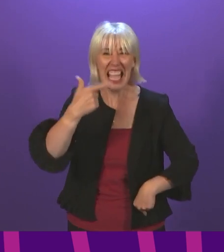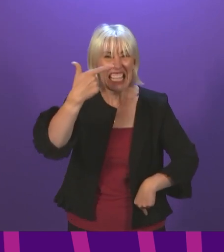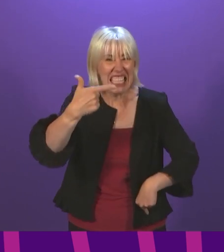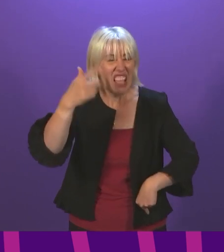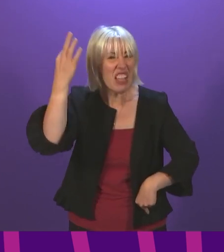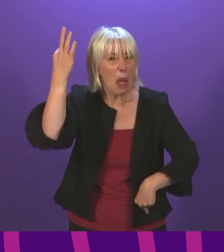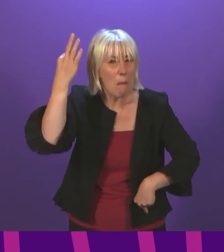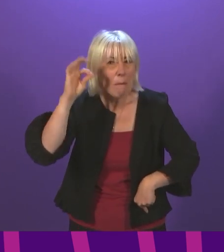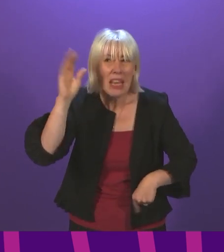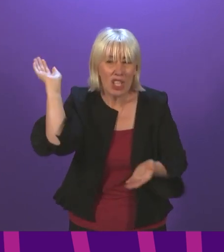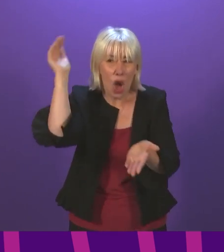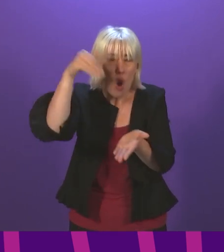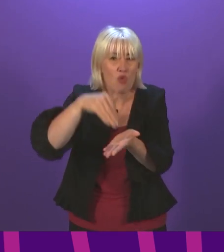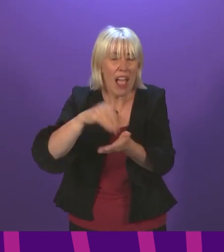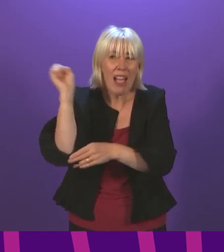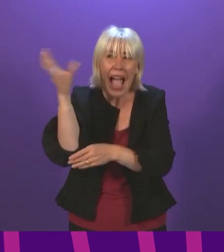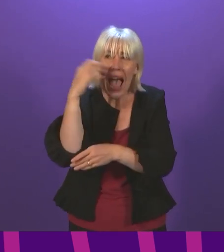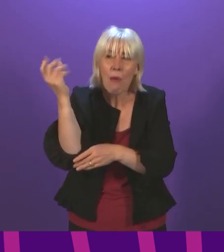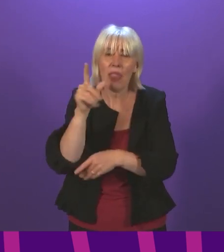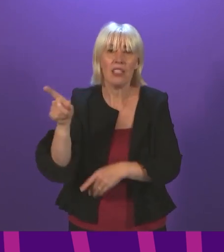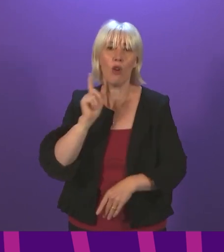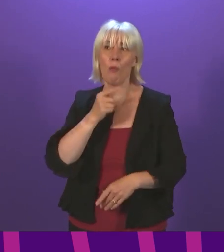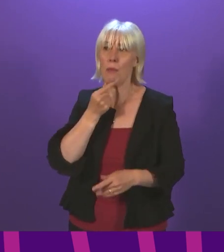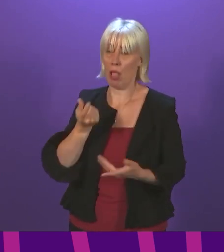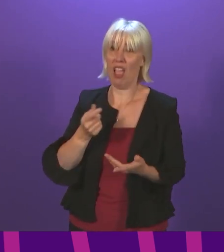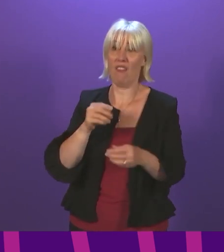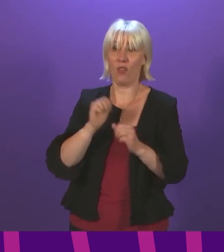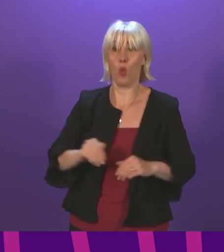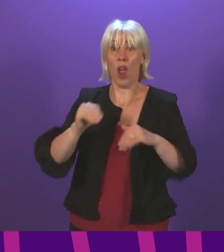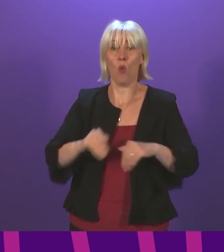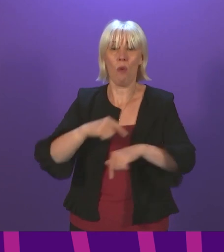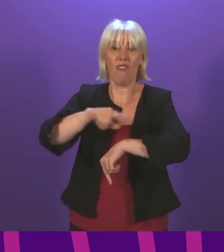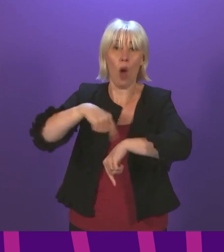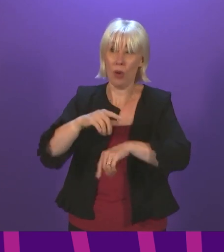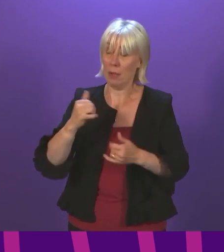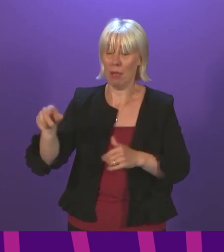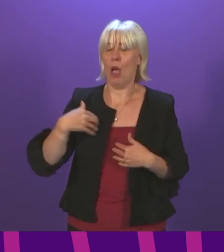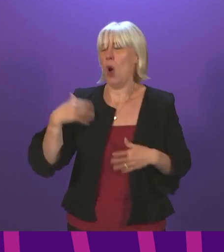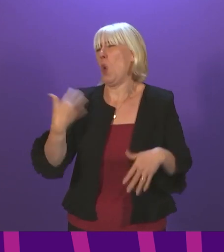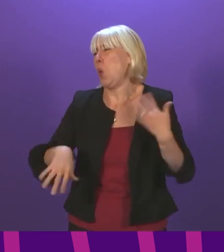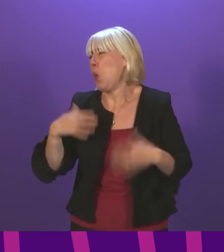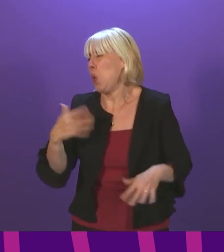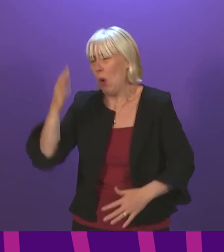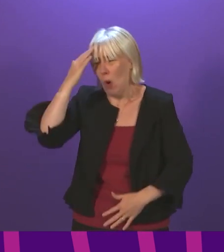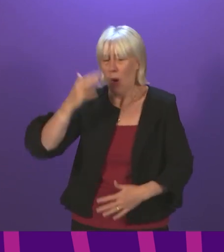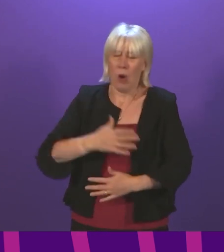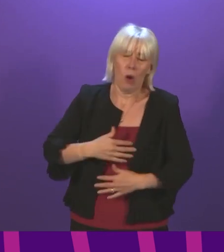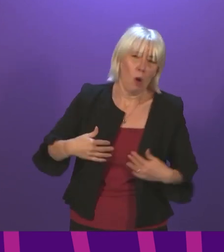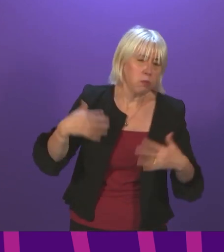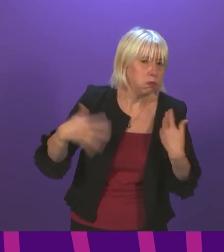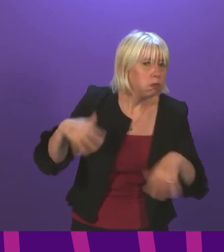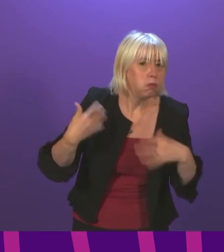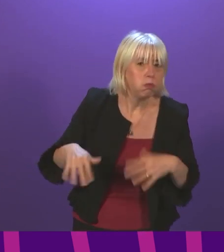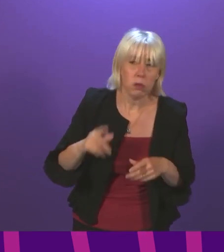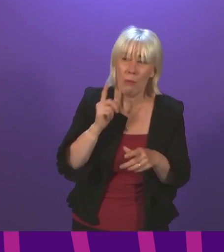ambulance to come would be great for those people who are waiting hours, often in agony. All over Scotland, people